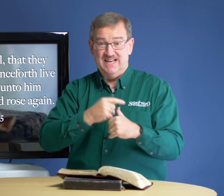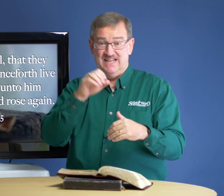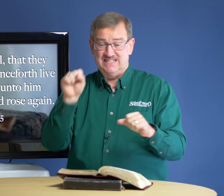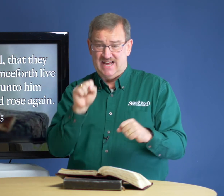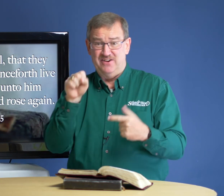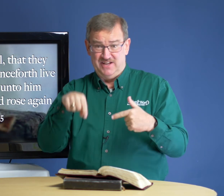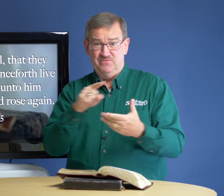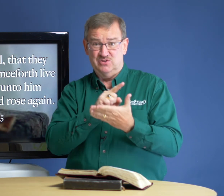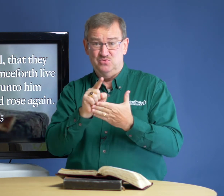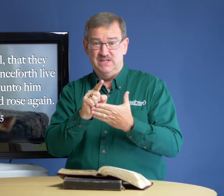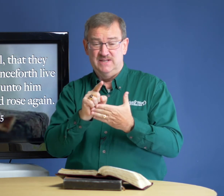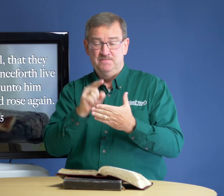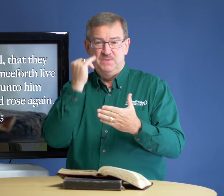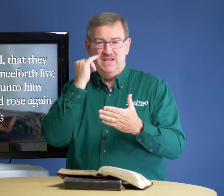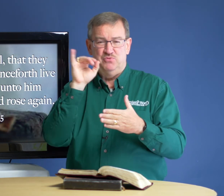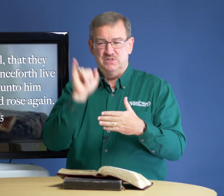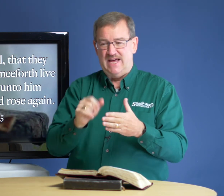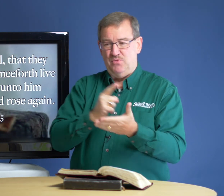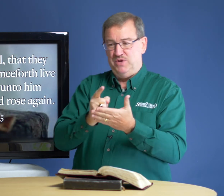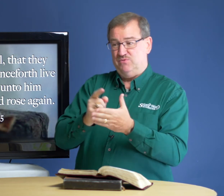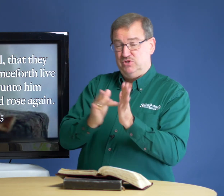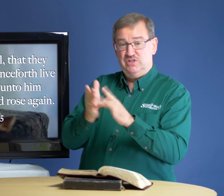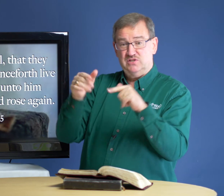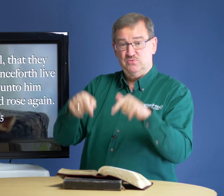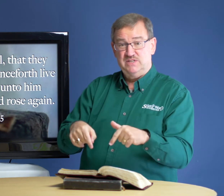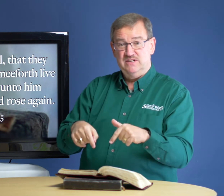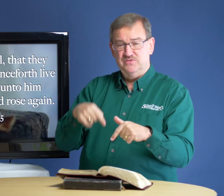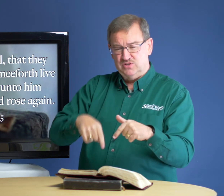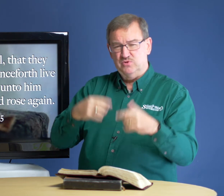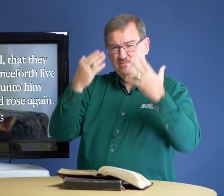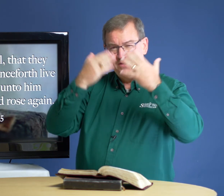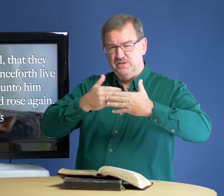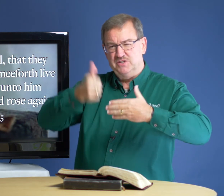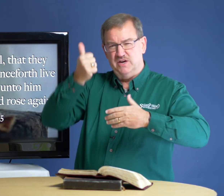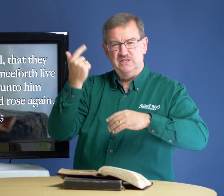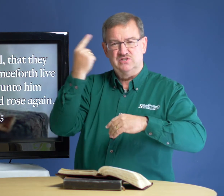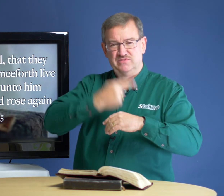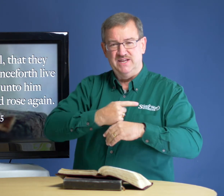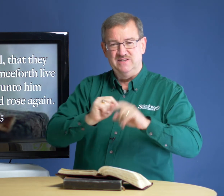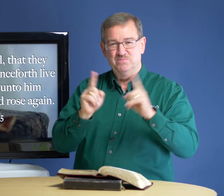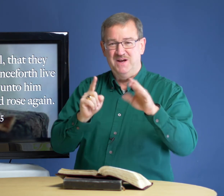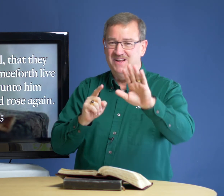is Saturday of this week. If it was that week when Jesus was here, this would have been the darkest of days, but